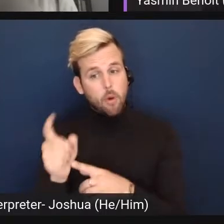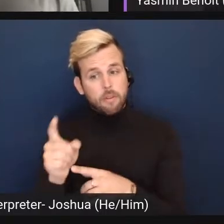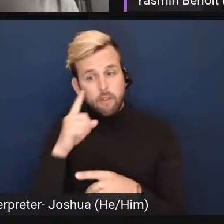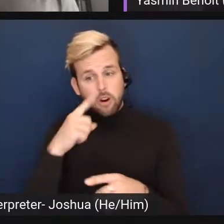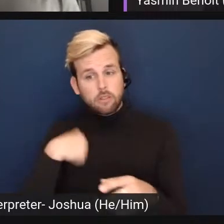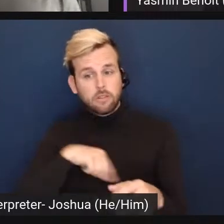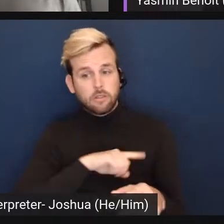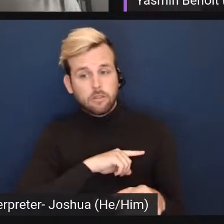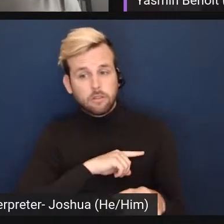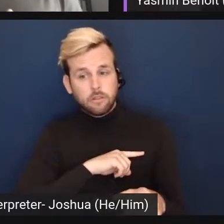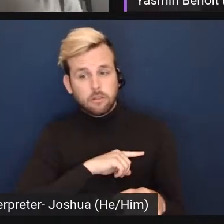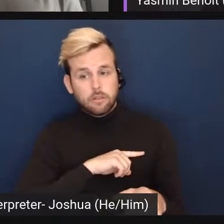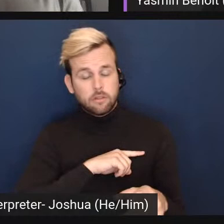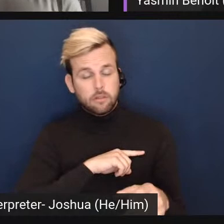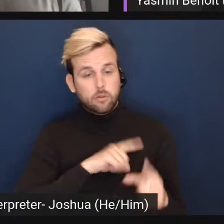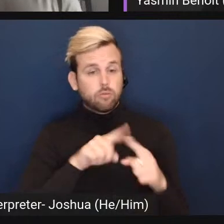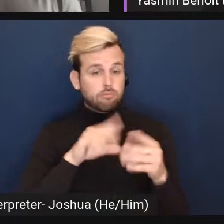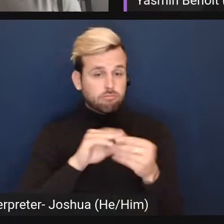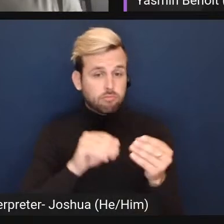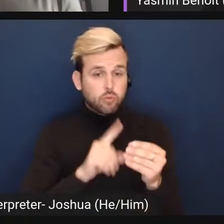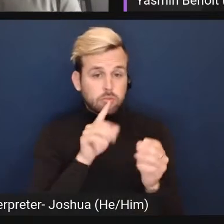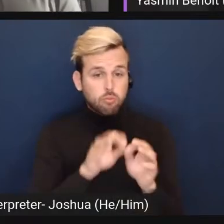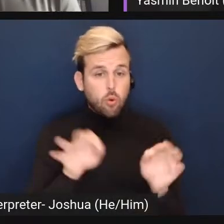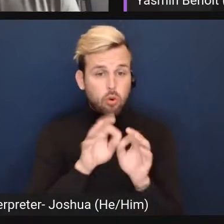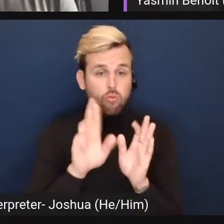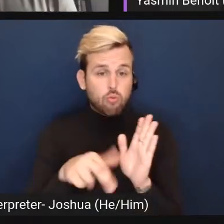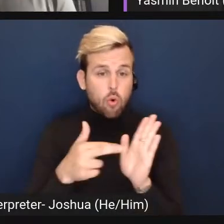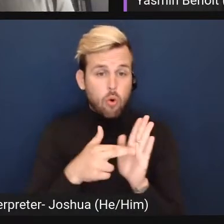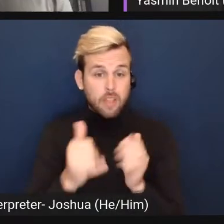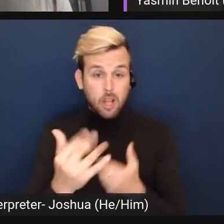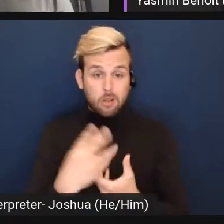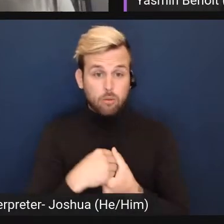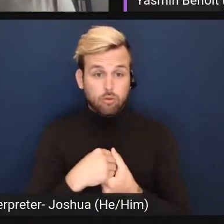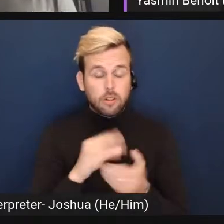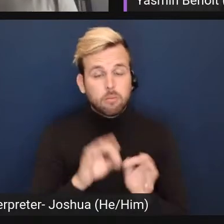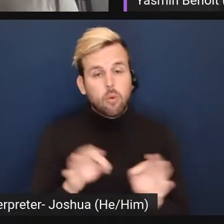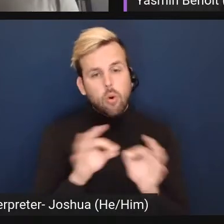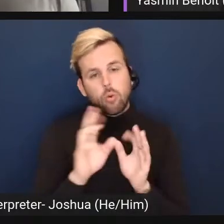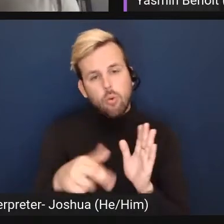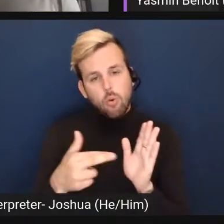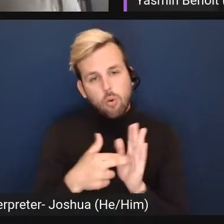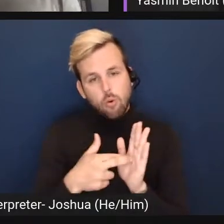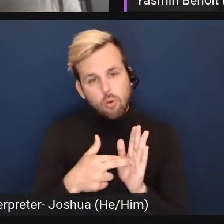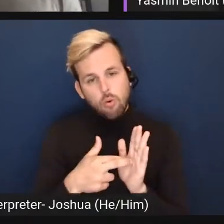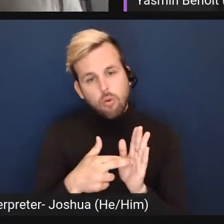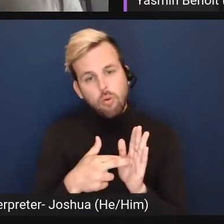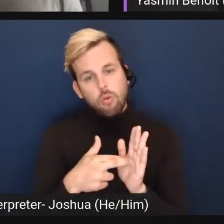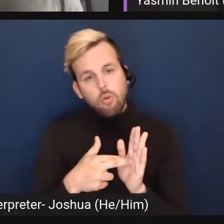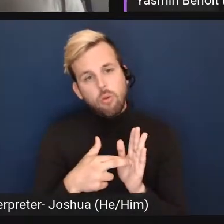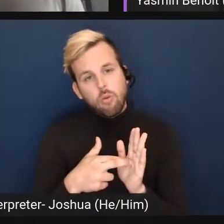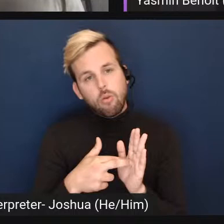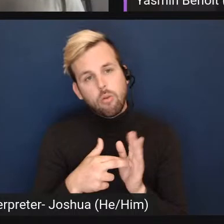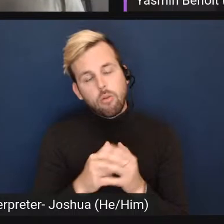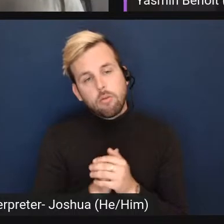us to talk about the really important role that inclusion and the really important role that, um,